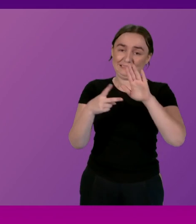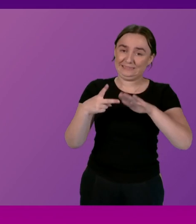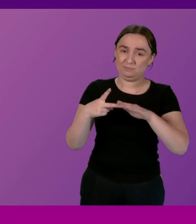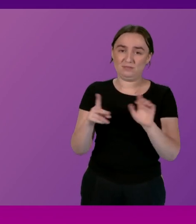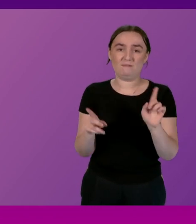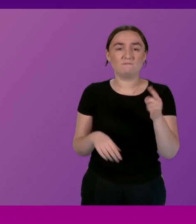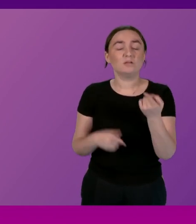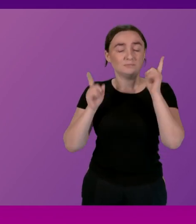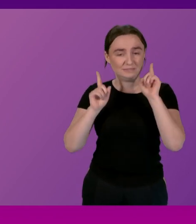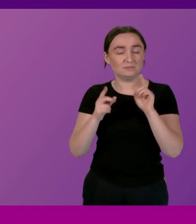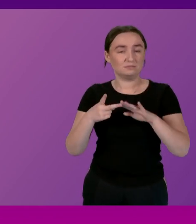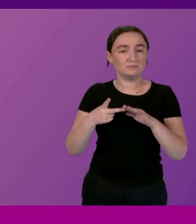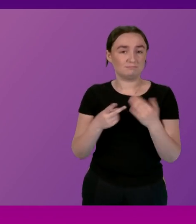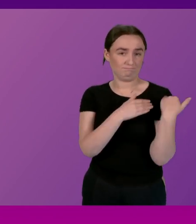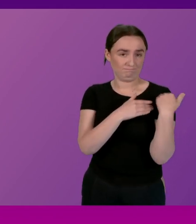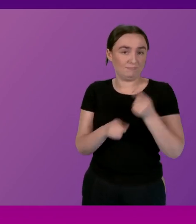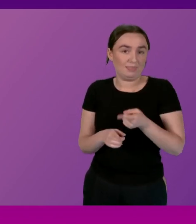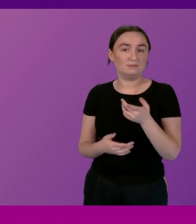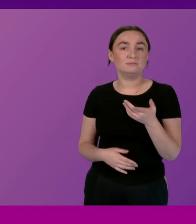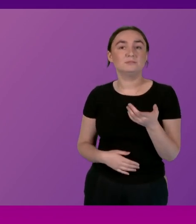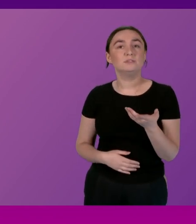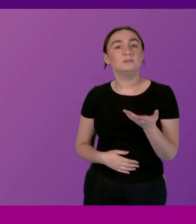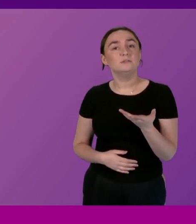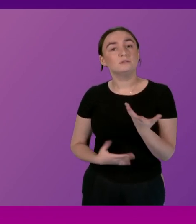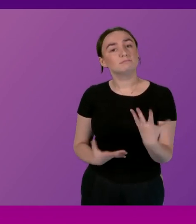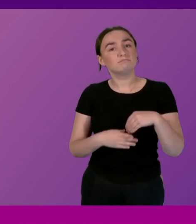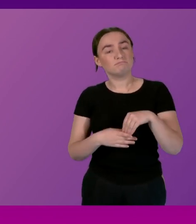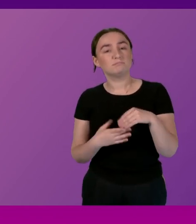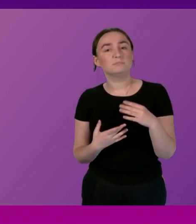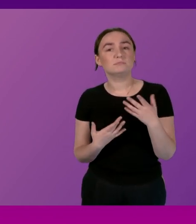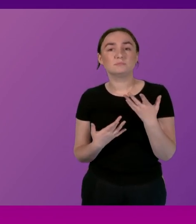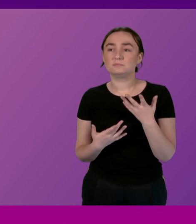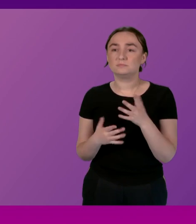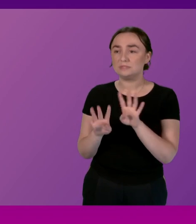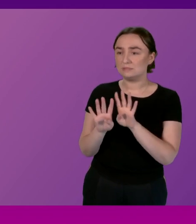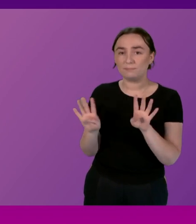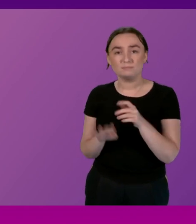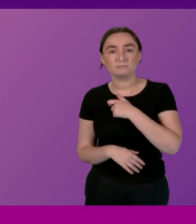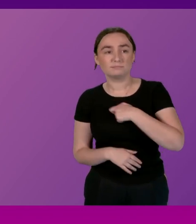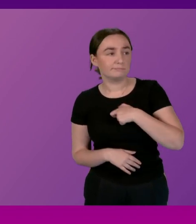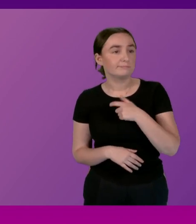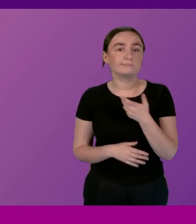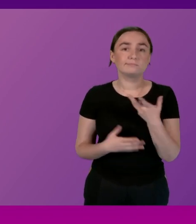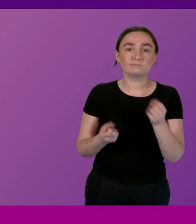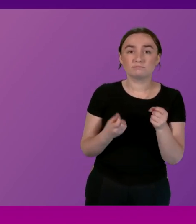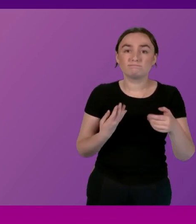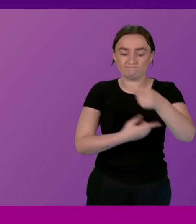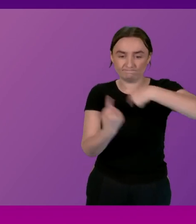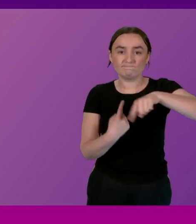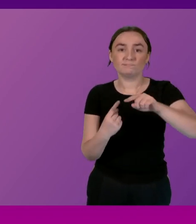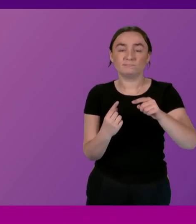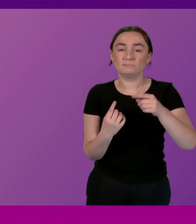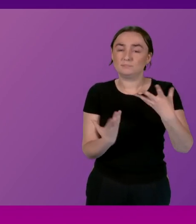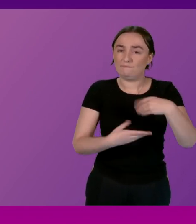all cabinet secretaries that are relevant and appropriate and ministers that are relevant and appropriate through regular meetings cross-portfolio